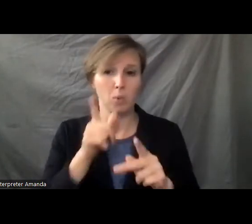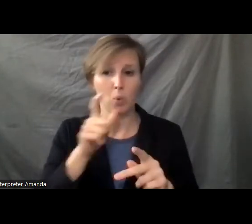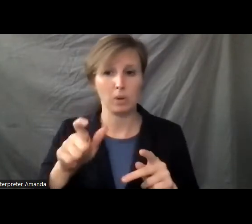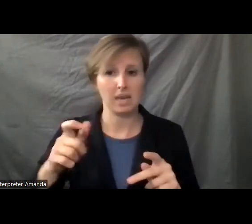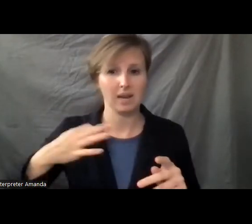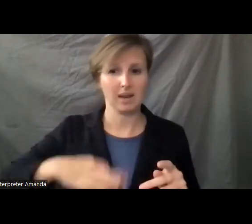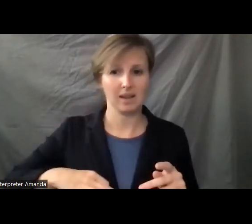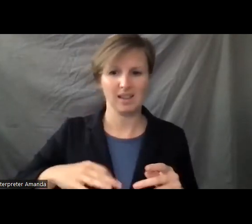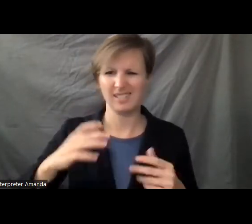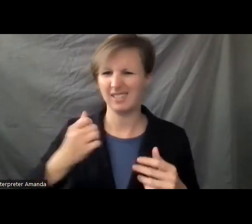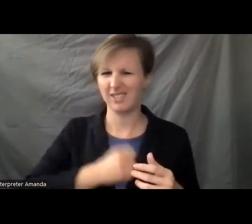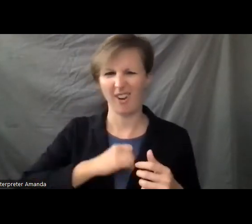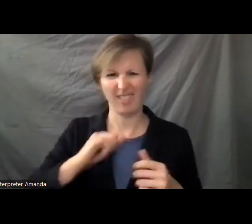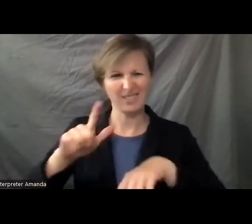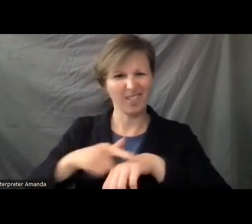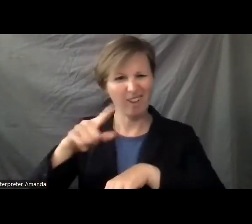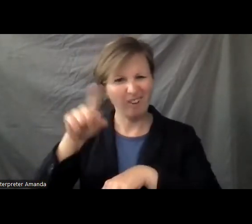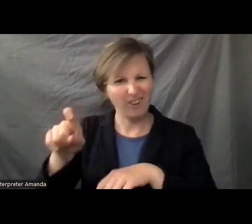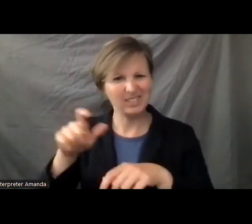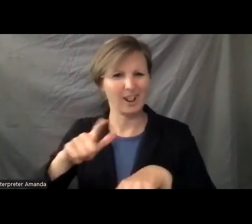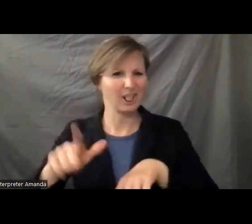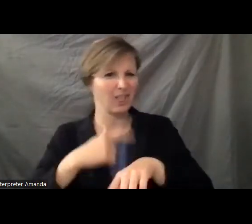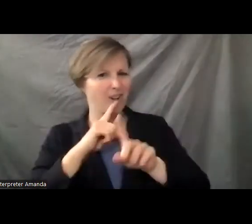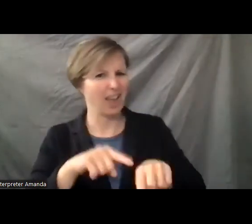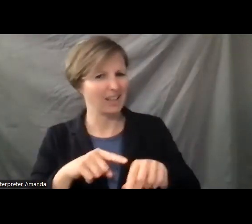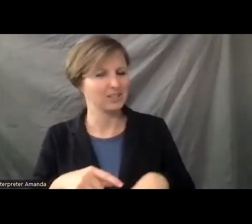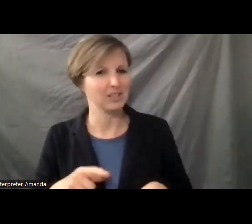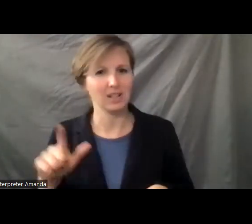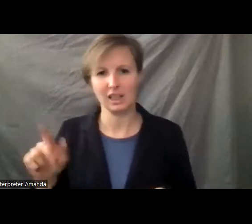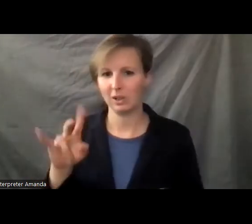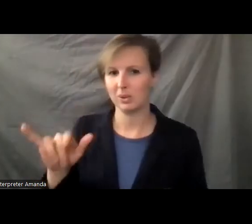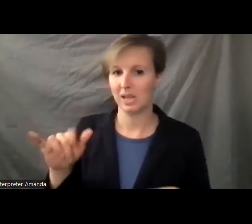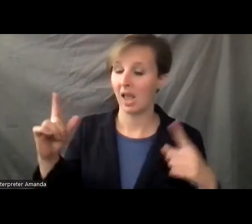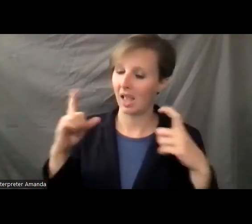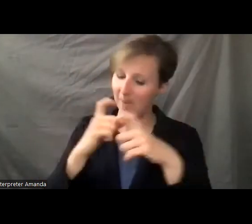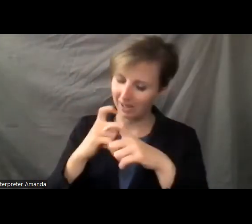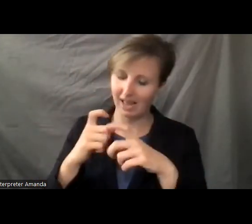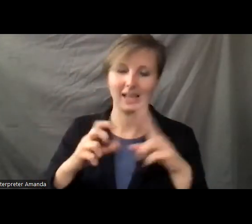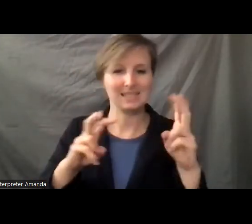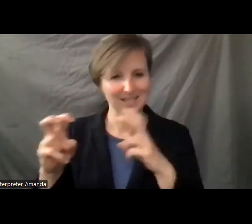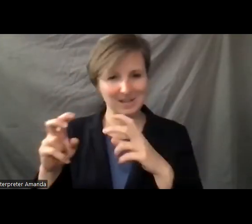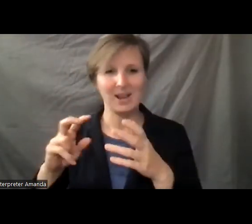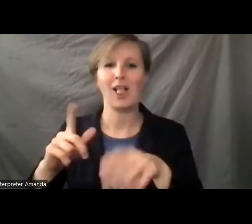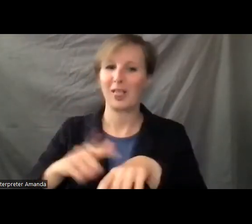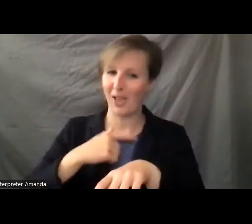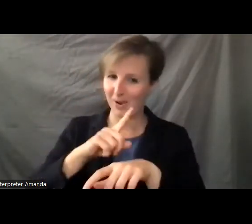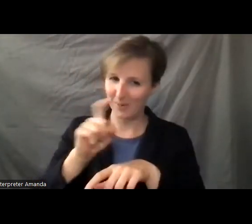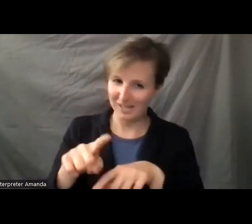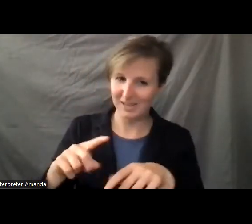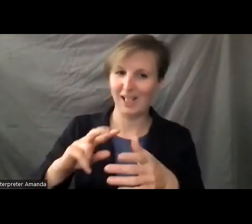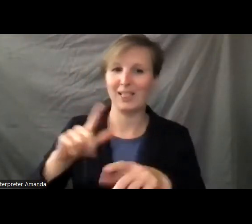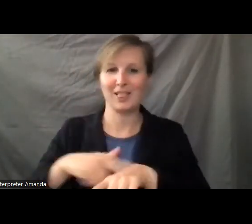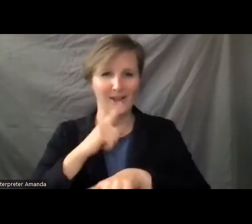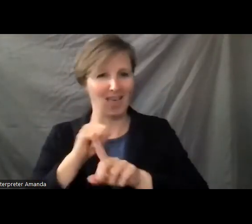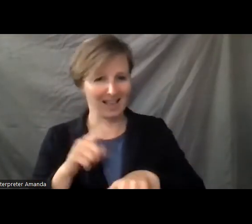sorry. That was kind of a long question. Thank you. That's fair. A complicated issue demands long answer. So we won't fault